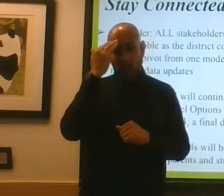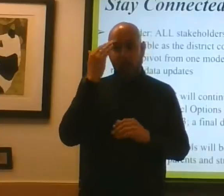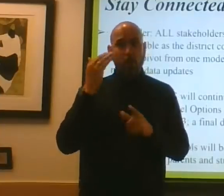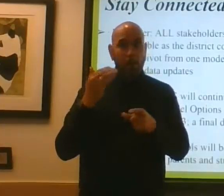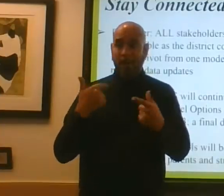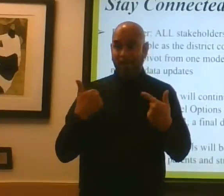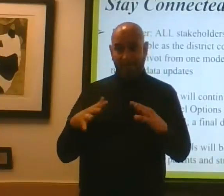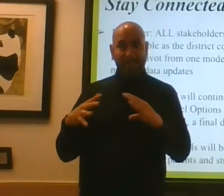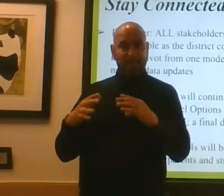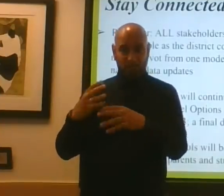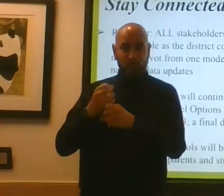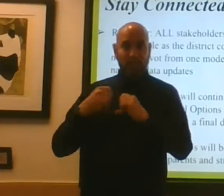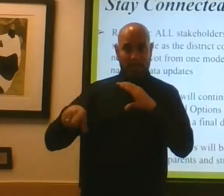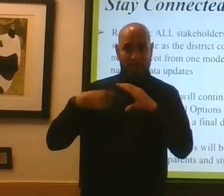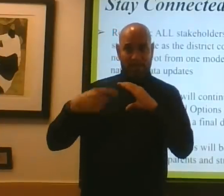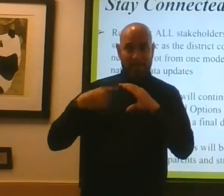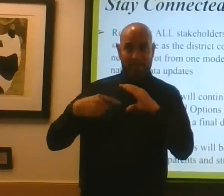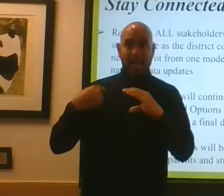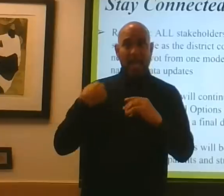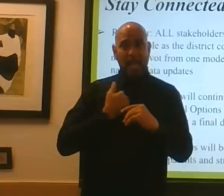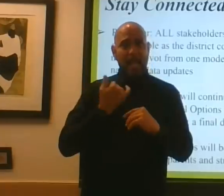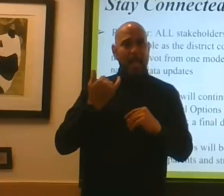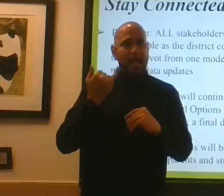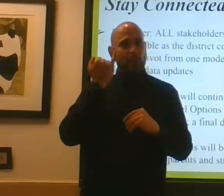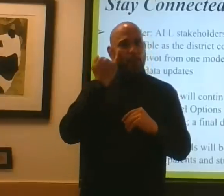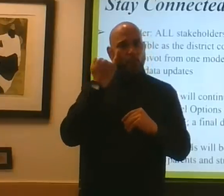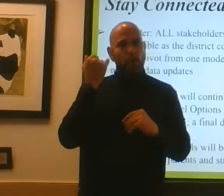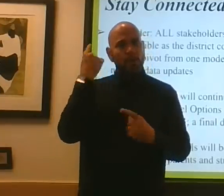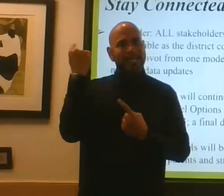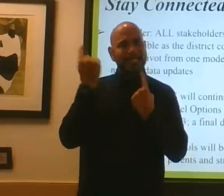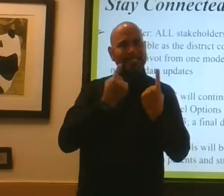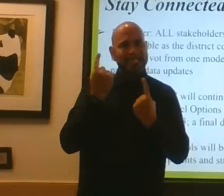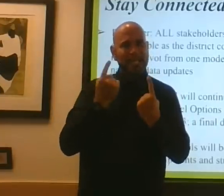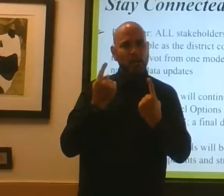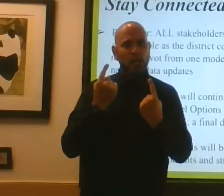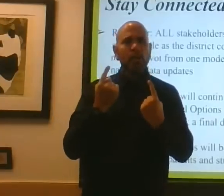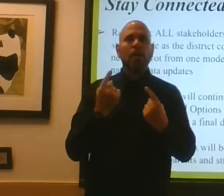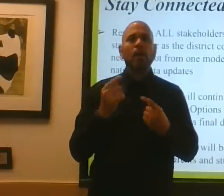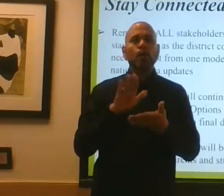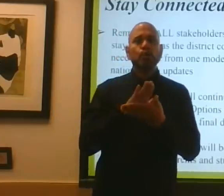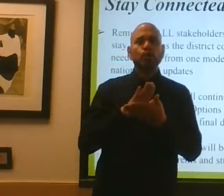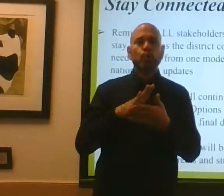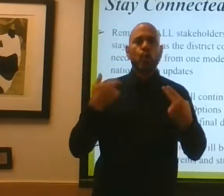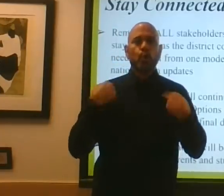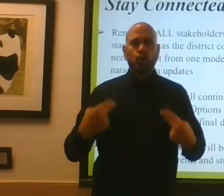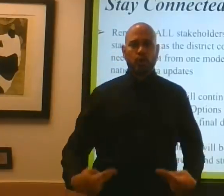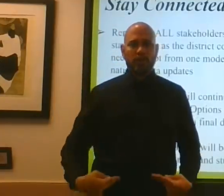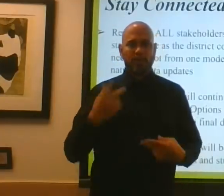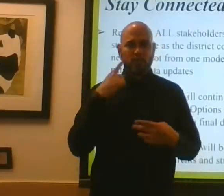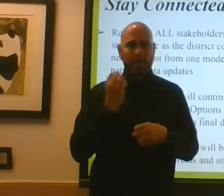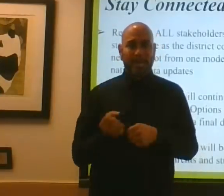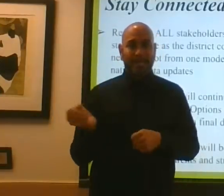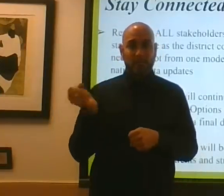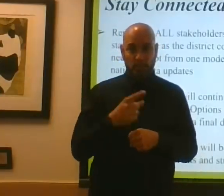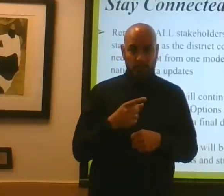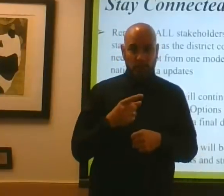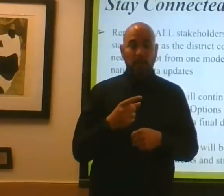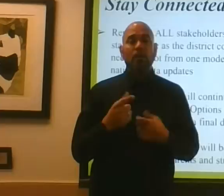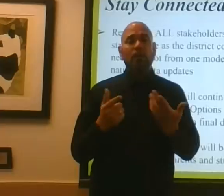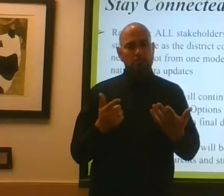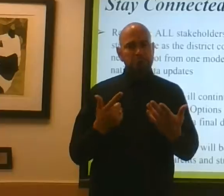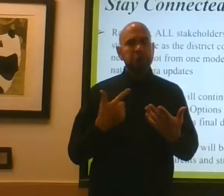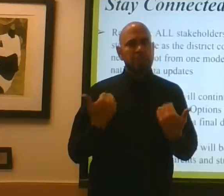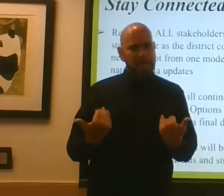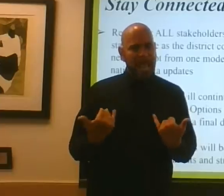emails of families that are asking if we would consider the uniform issue for next year. And so I have this